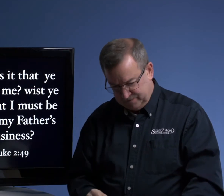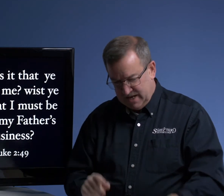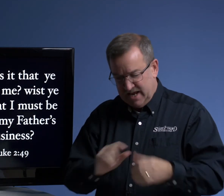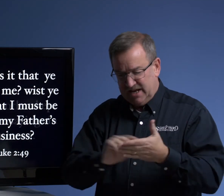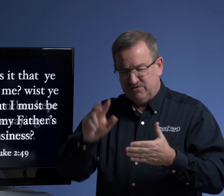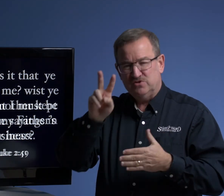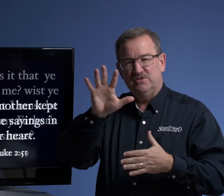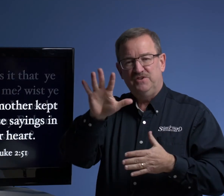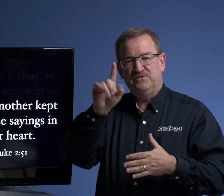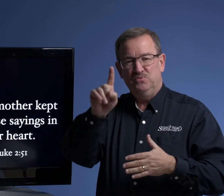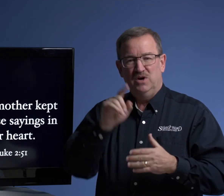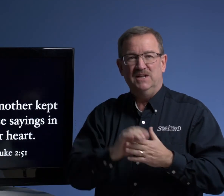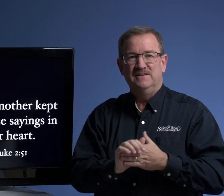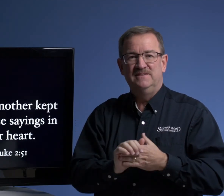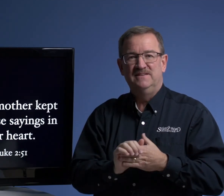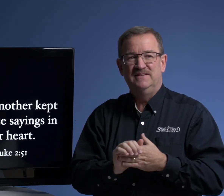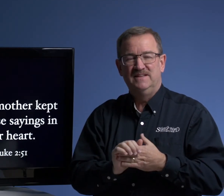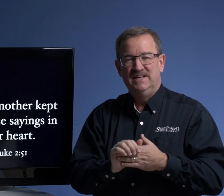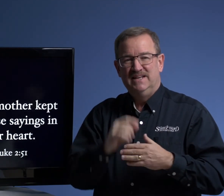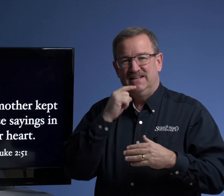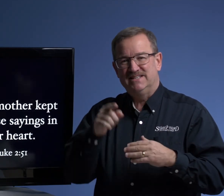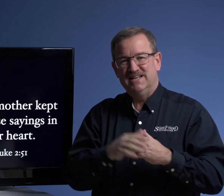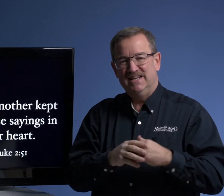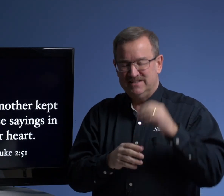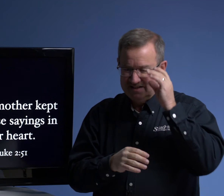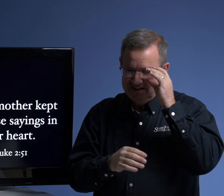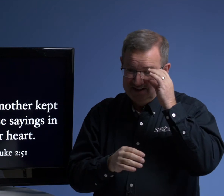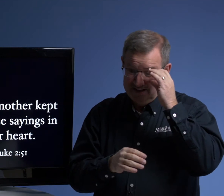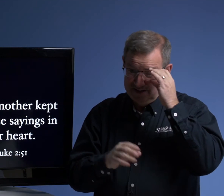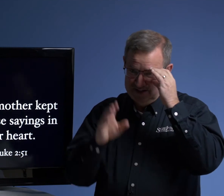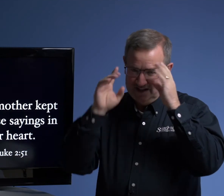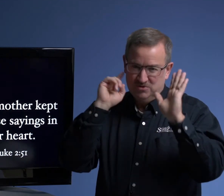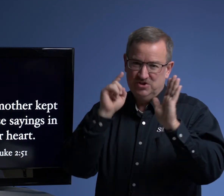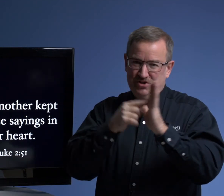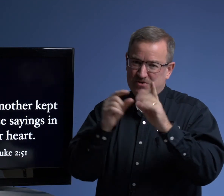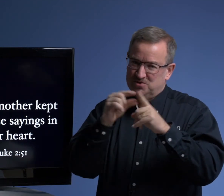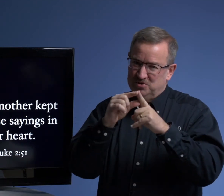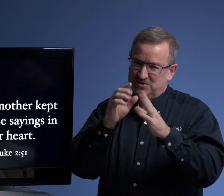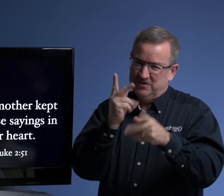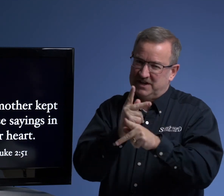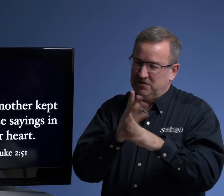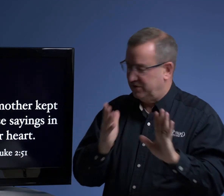In verse 51, it says, I want you to notice the words very carefully.